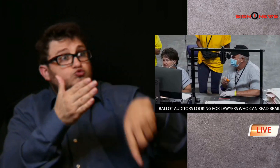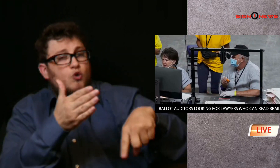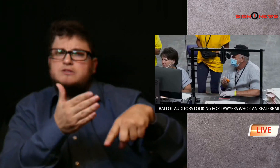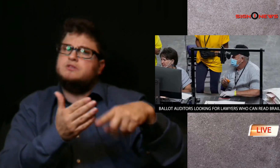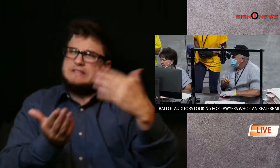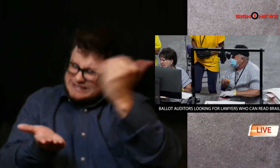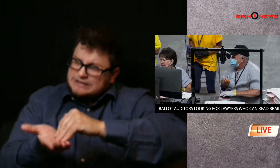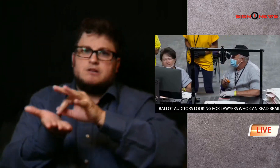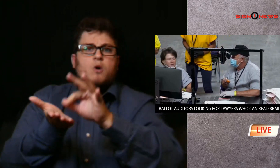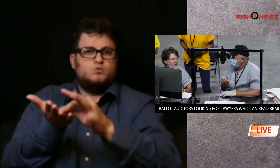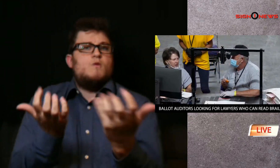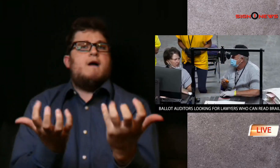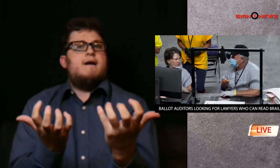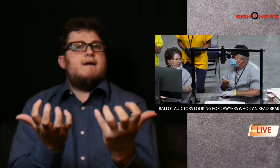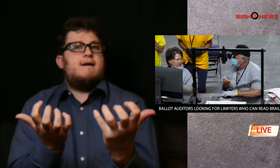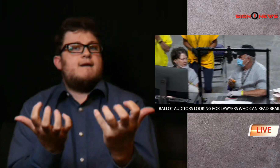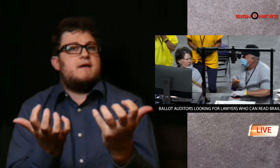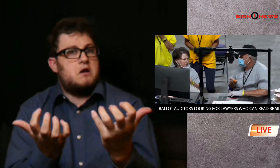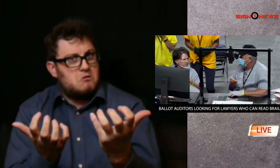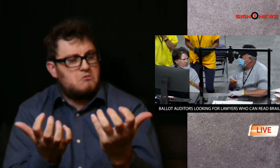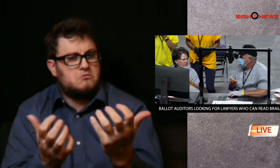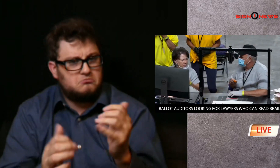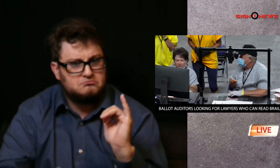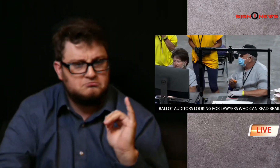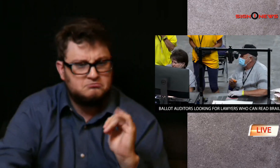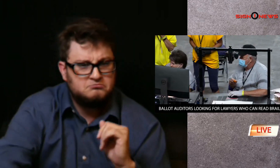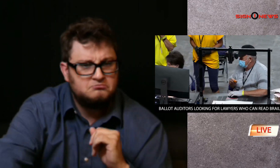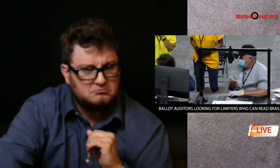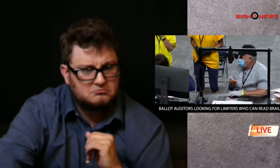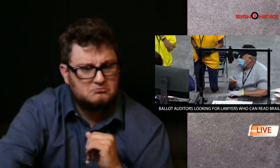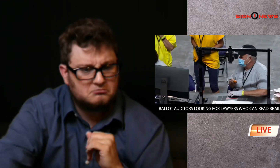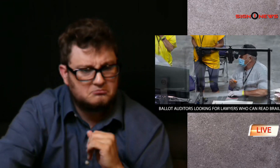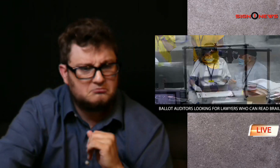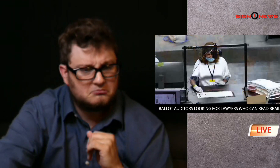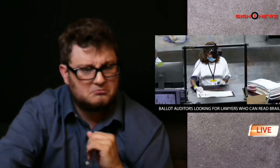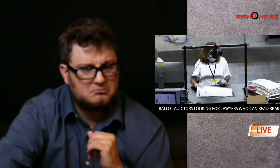they would seek a similar ballot audit of their own state's election results